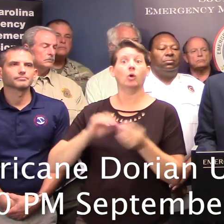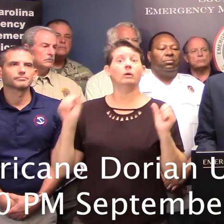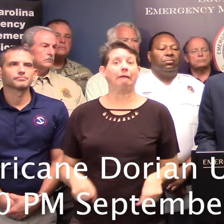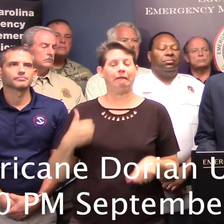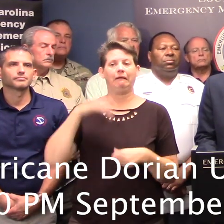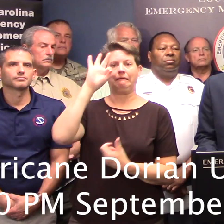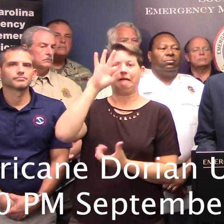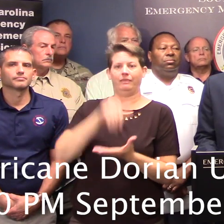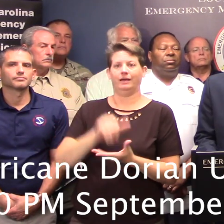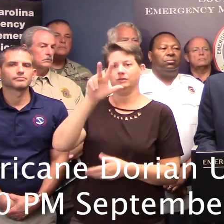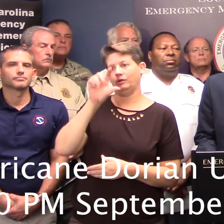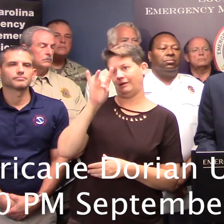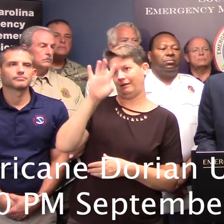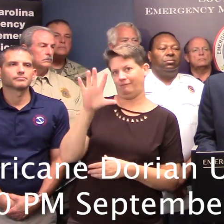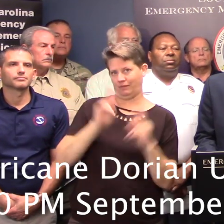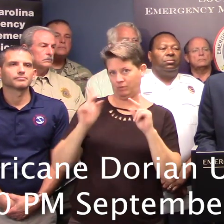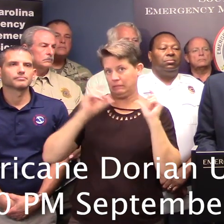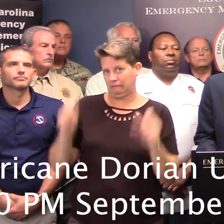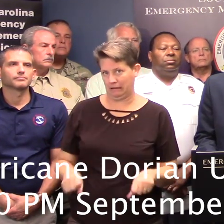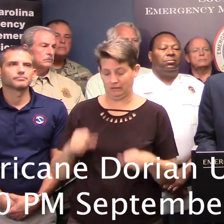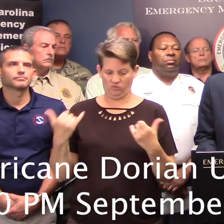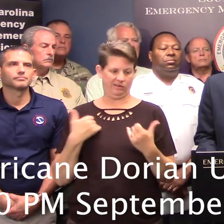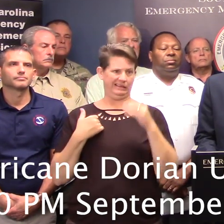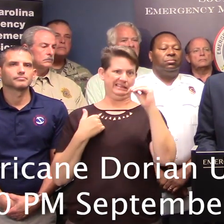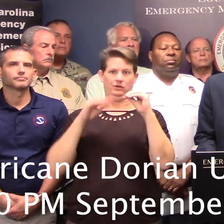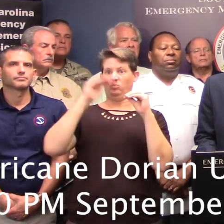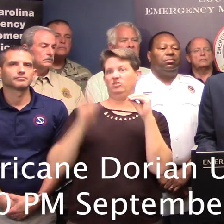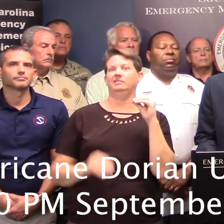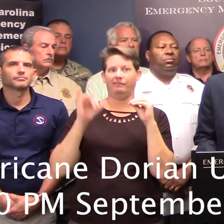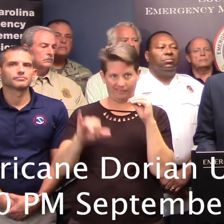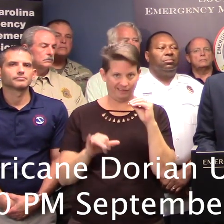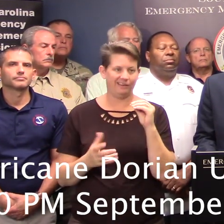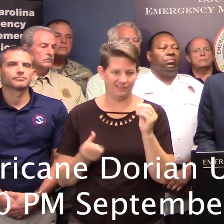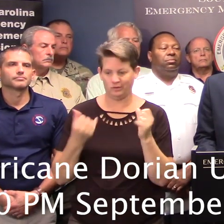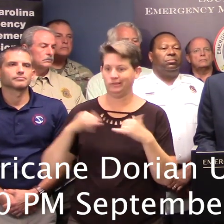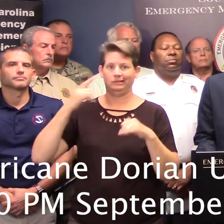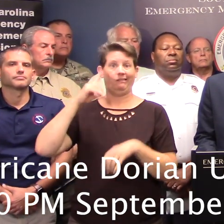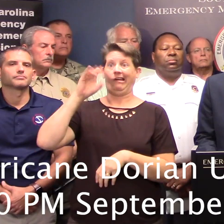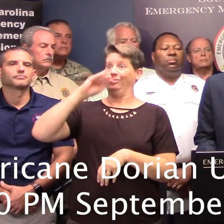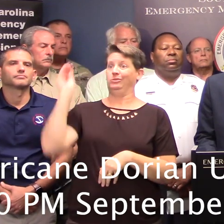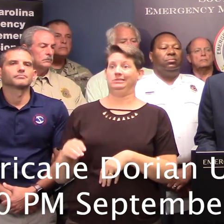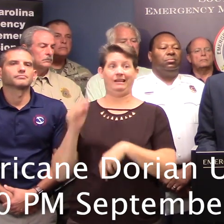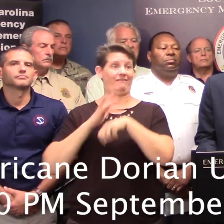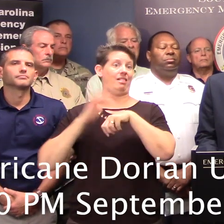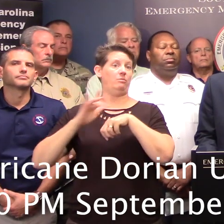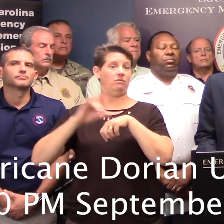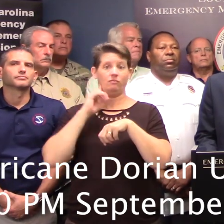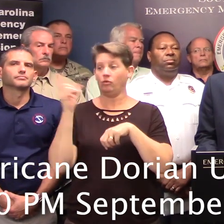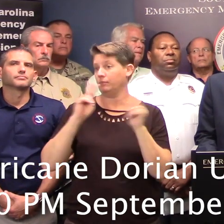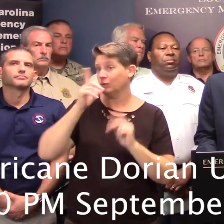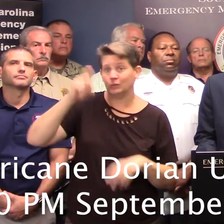,385, and we are at 0% of that capacity. So we still have 100% of total capacity available,